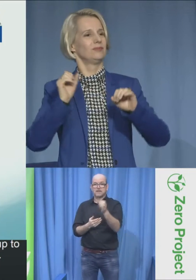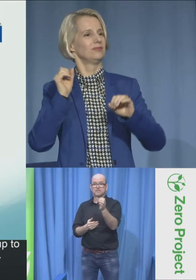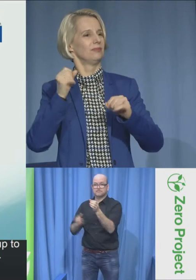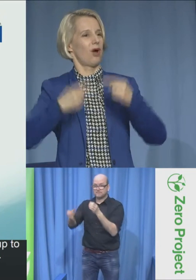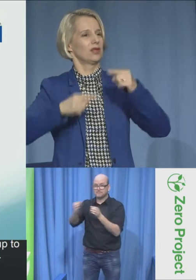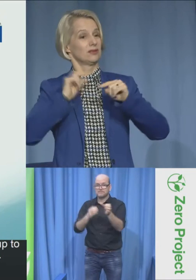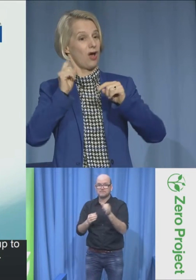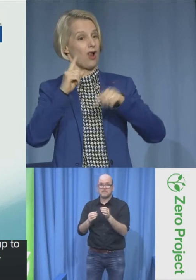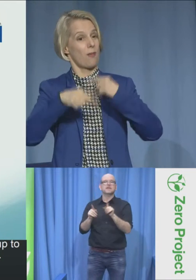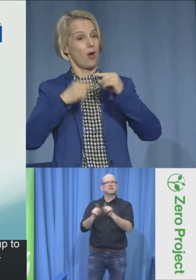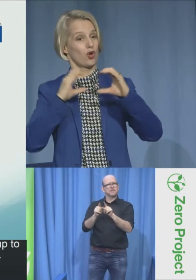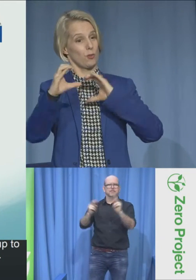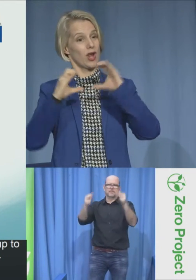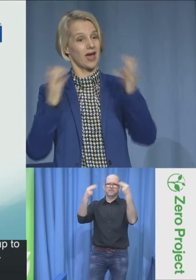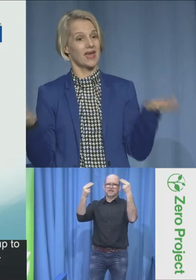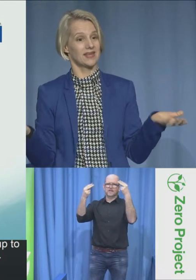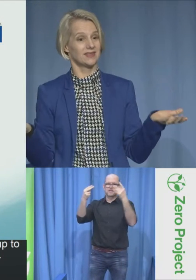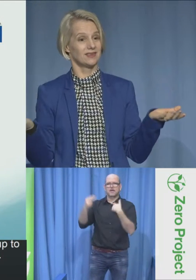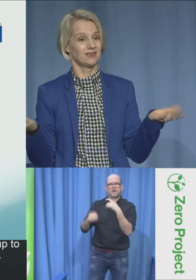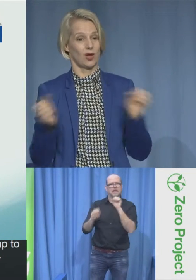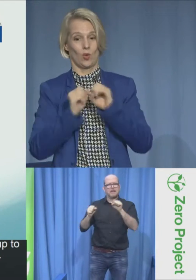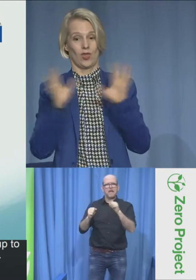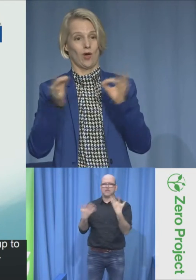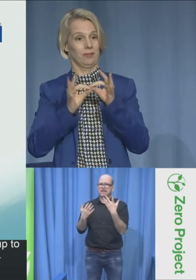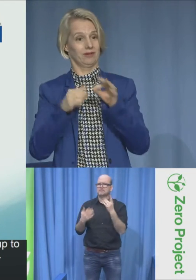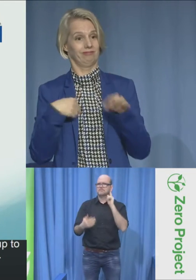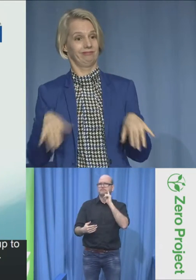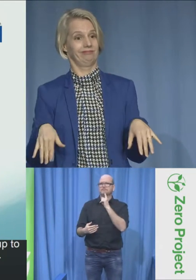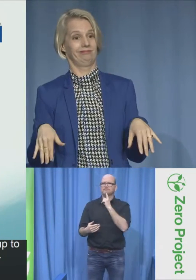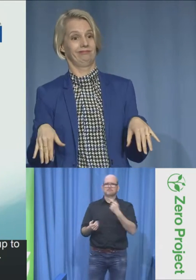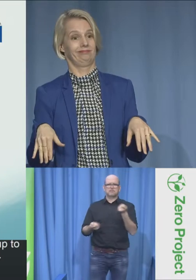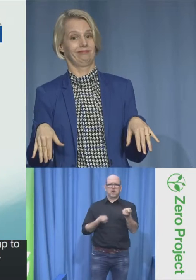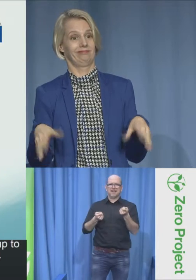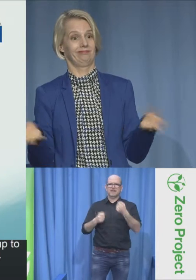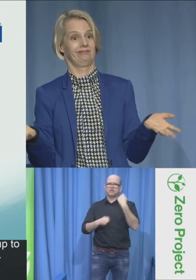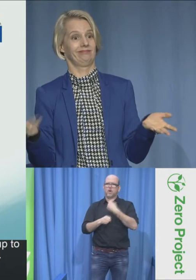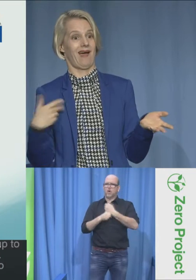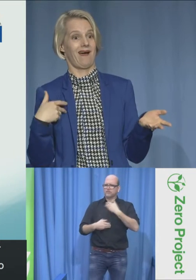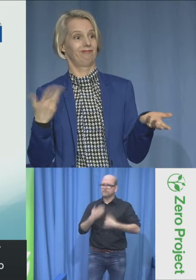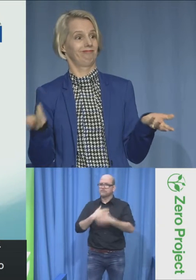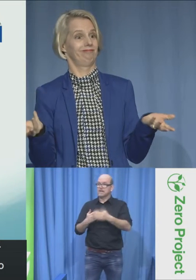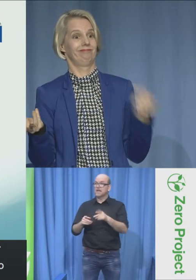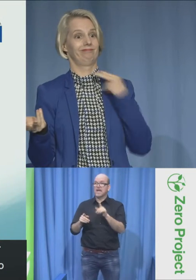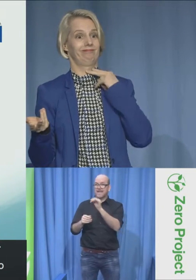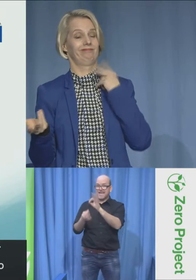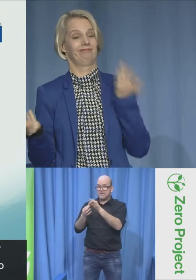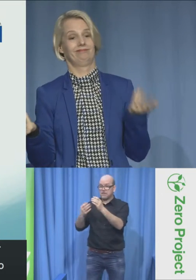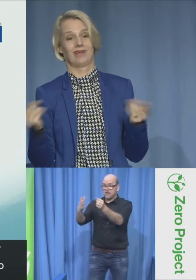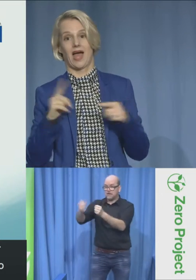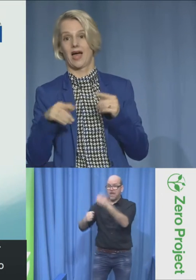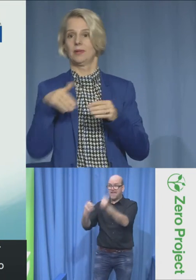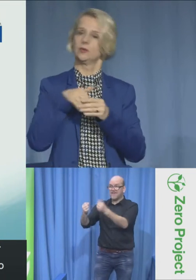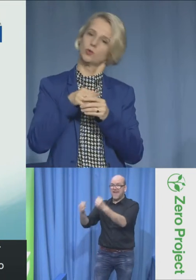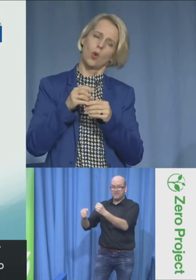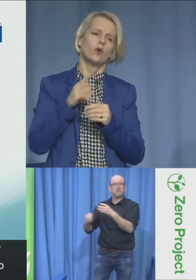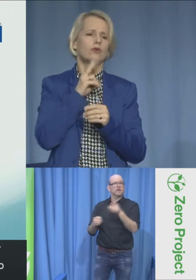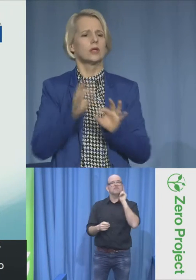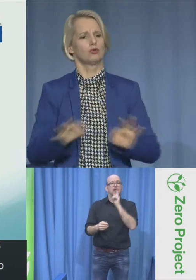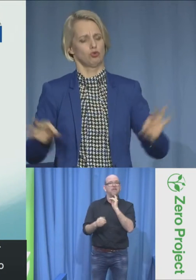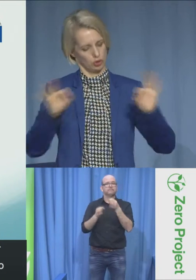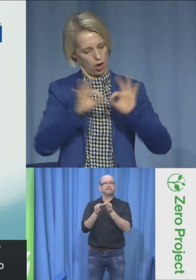politicians to participate in the process. Politics is all about communication and without interpreters, I am